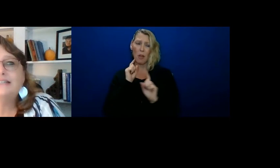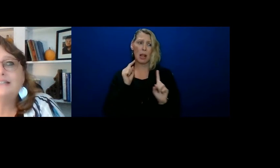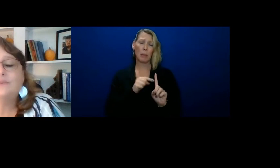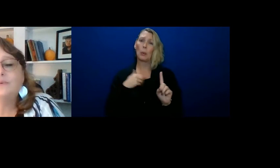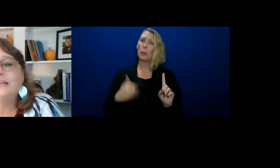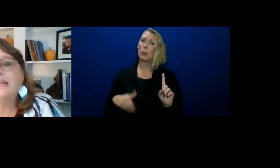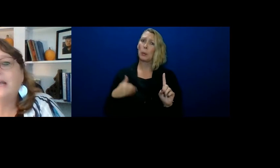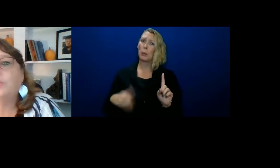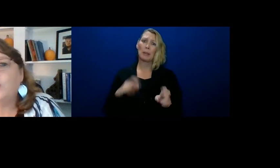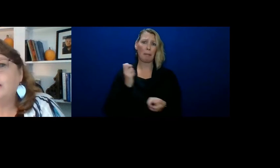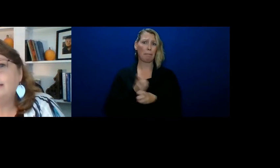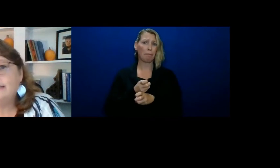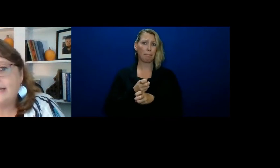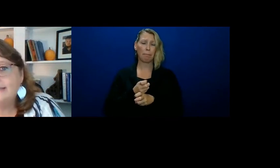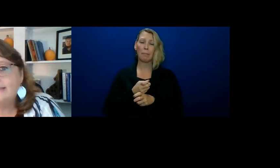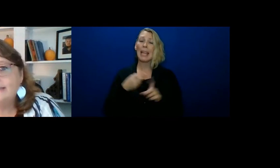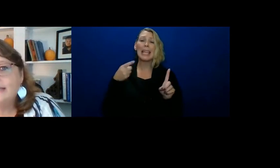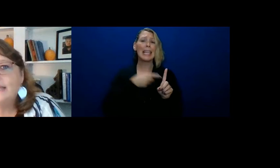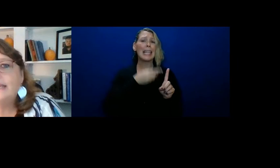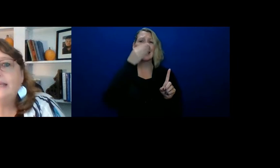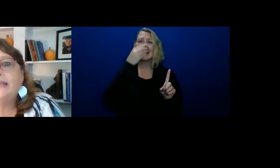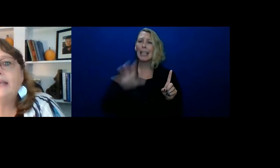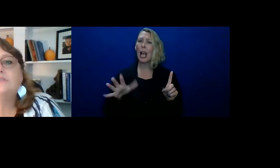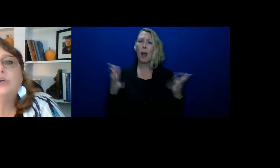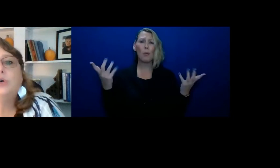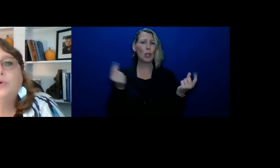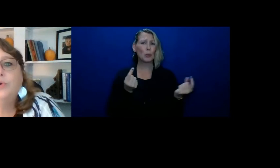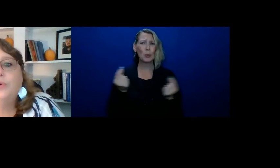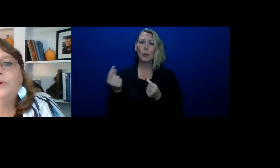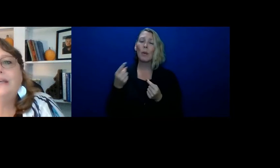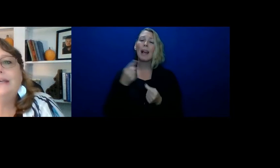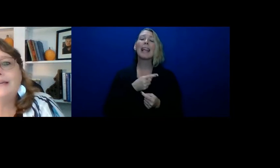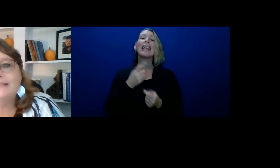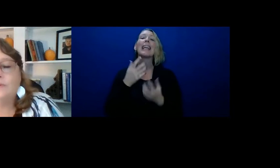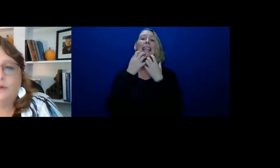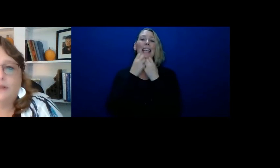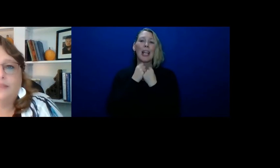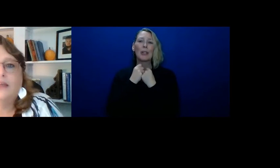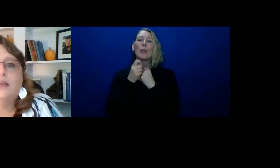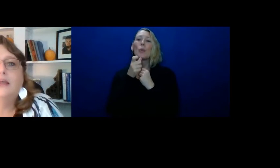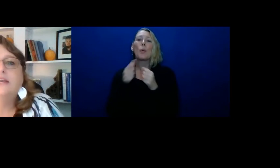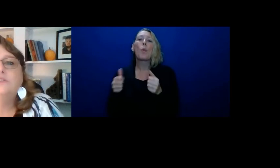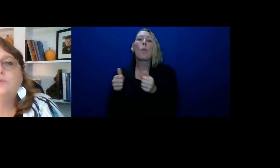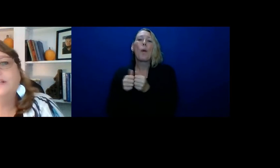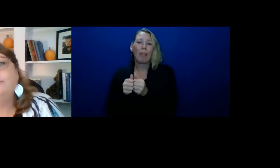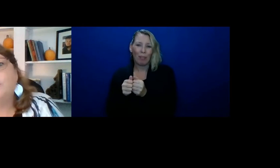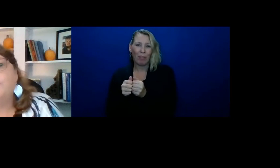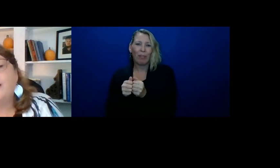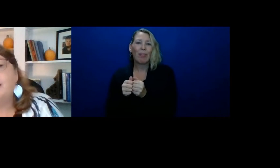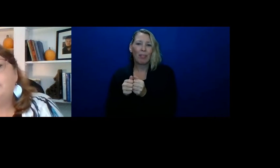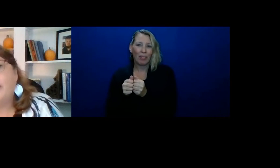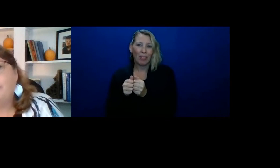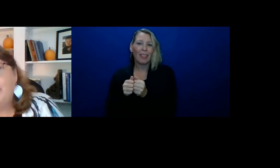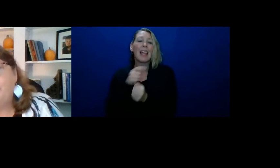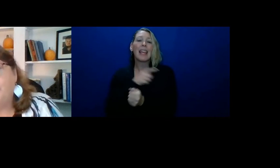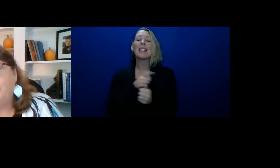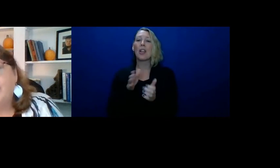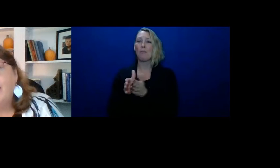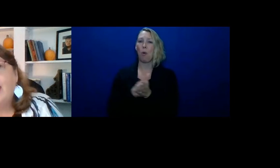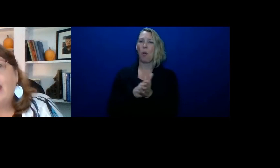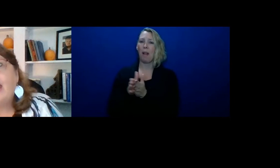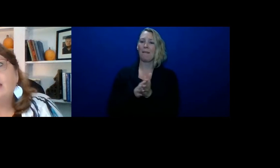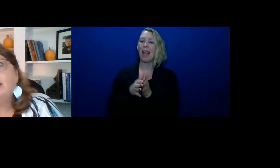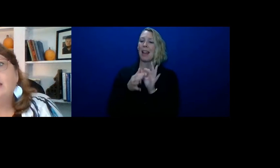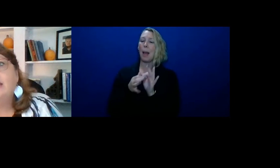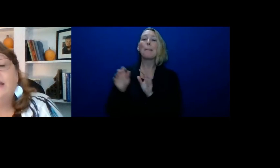Jesse doesn't really care what he does. He cares who he does it with. He's really motivated by people.